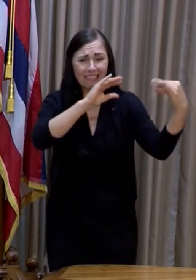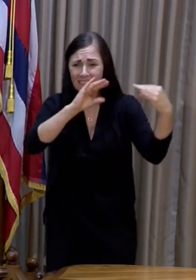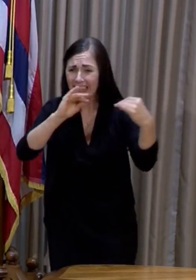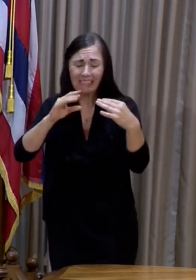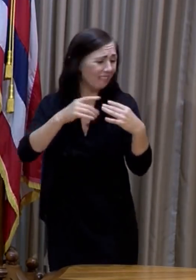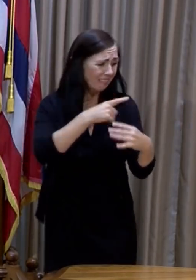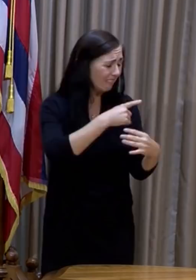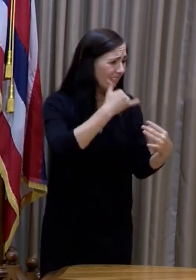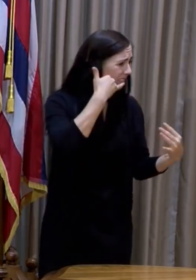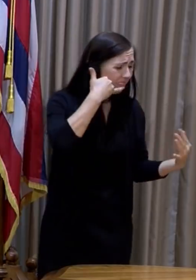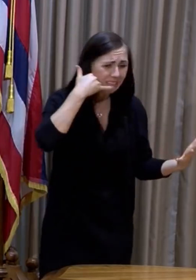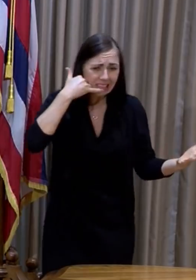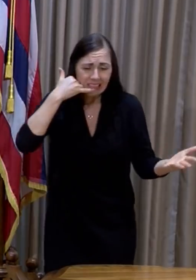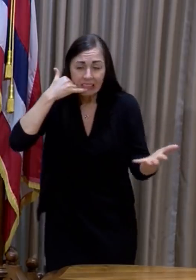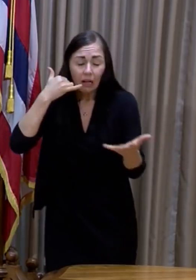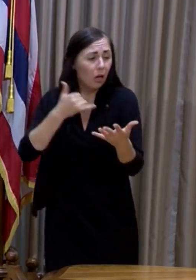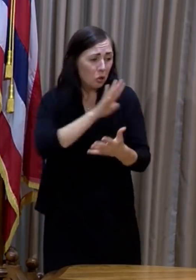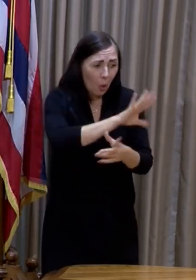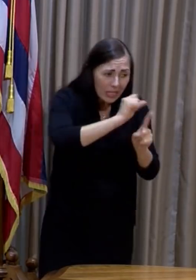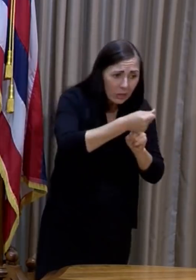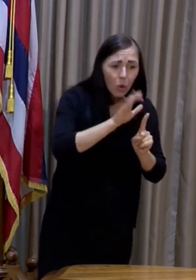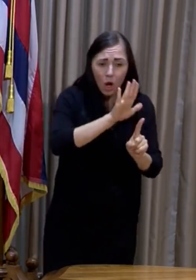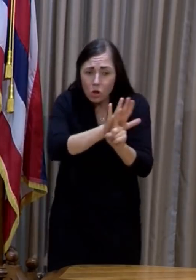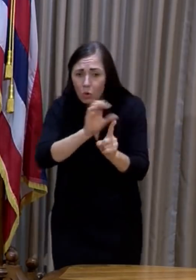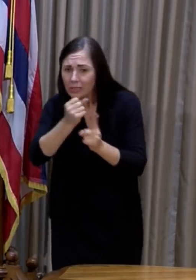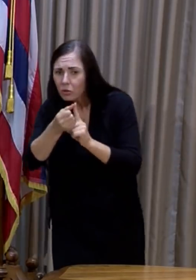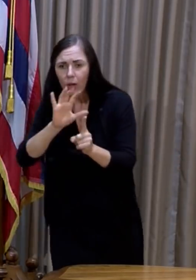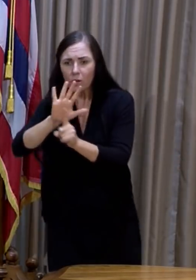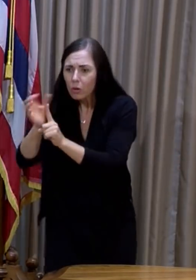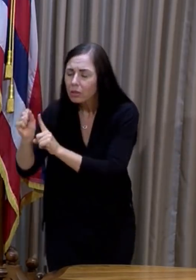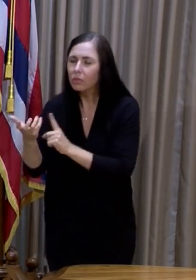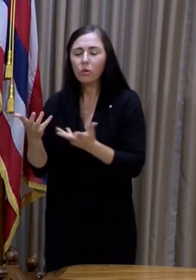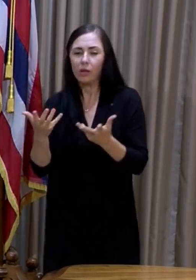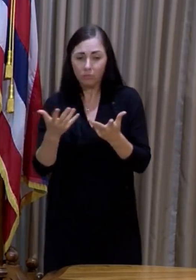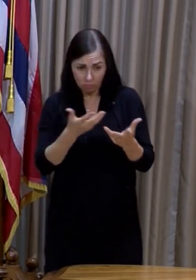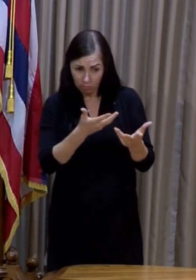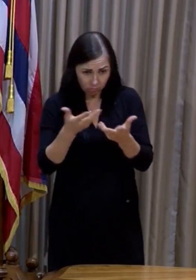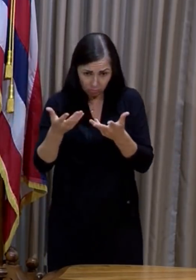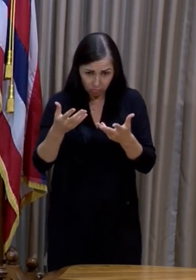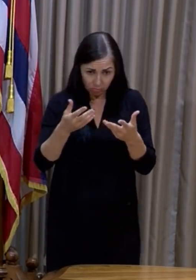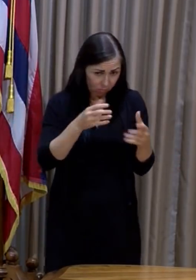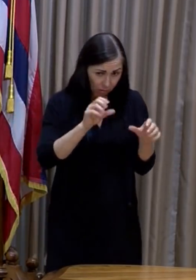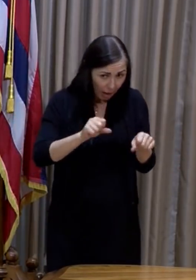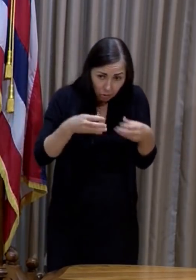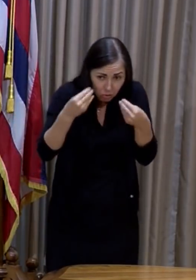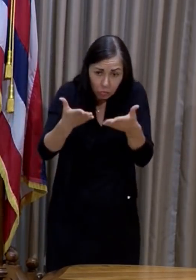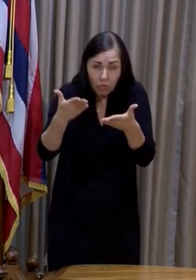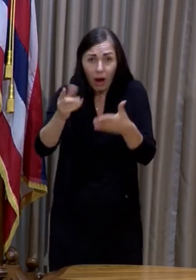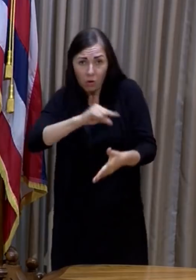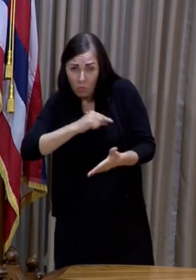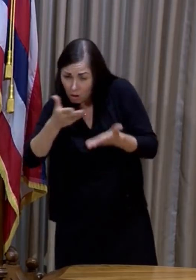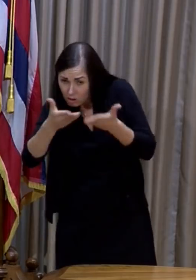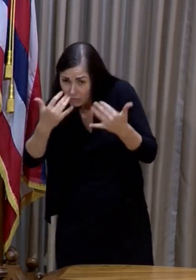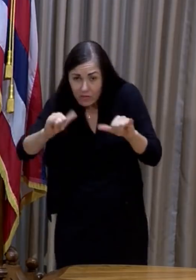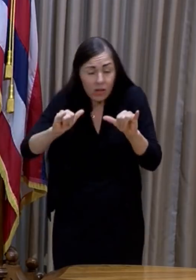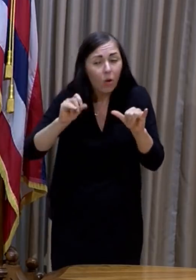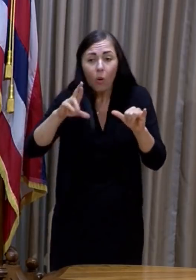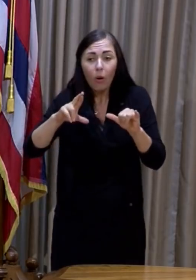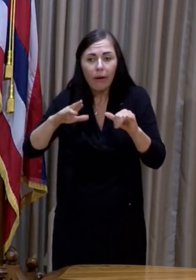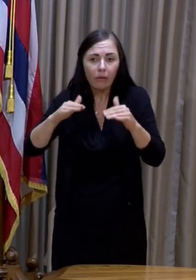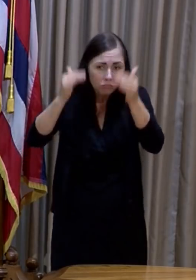patients they are seeing, and about their capacity to continue to serve our community with quality health care.